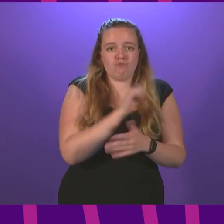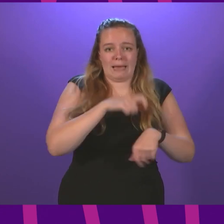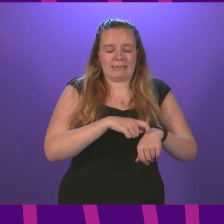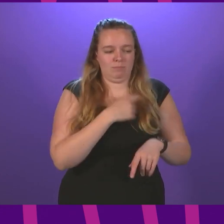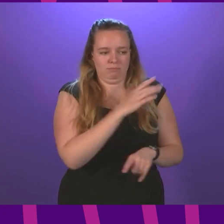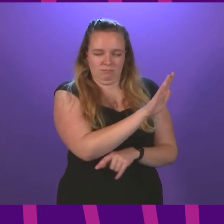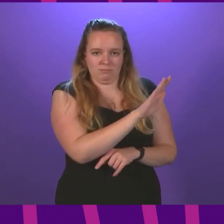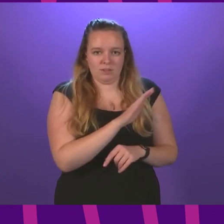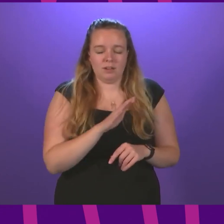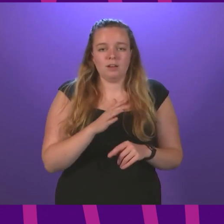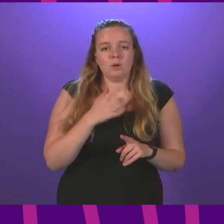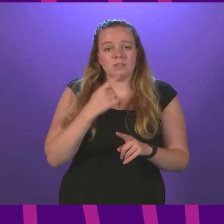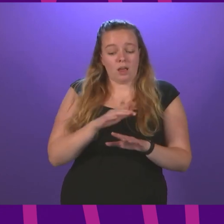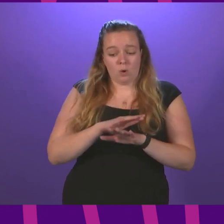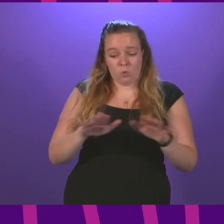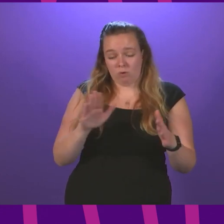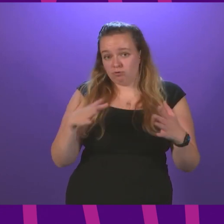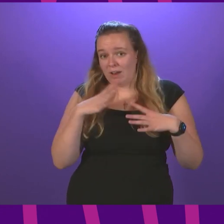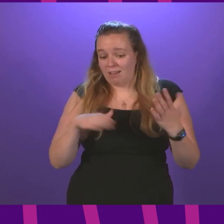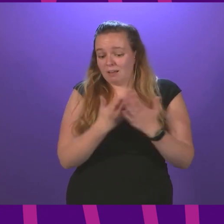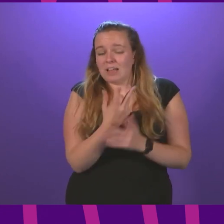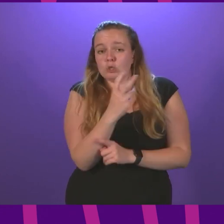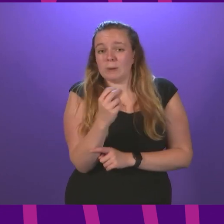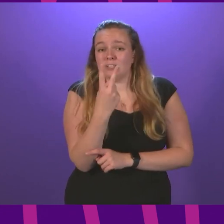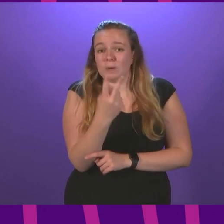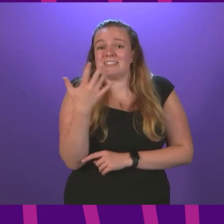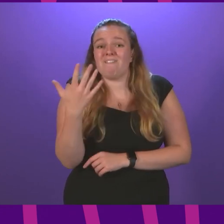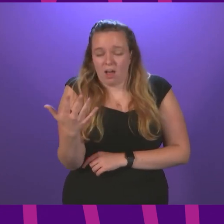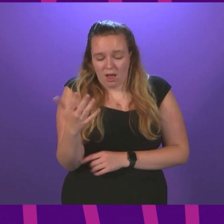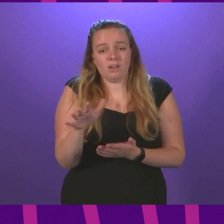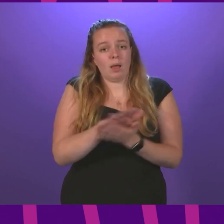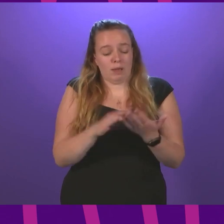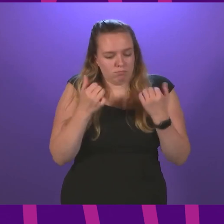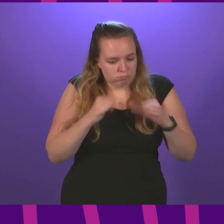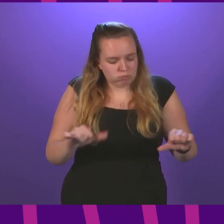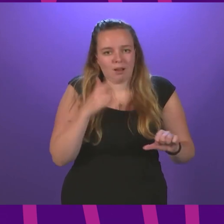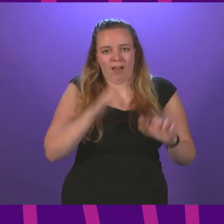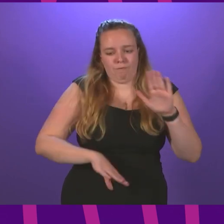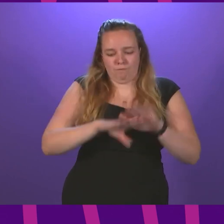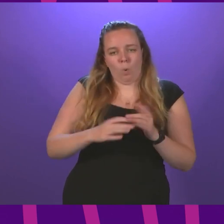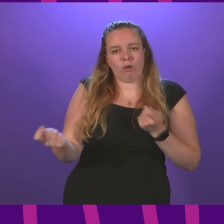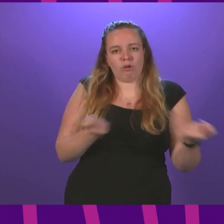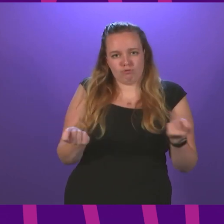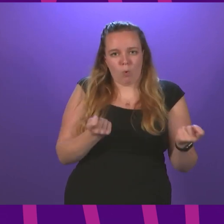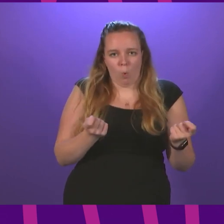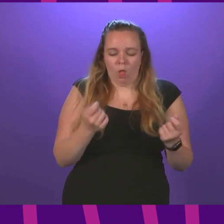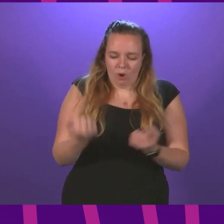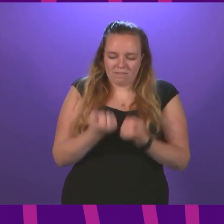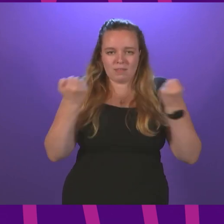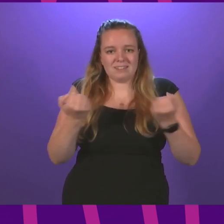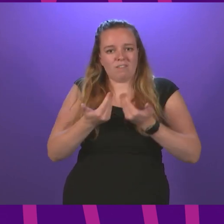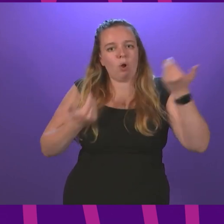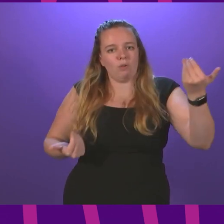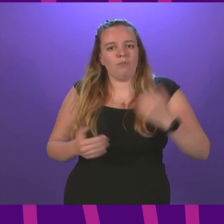won't. In fact, they say it won't be until 2025 before we finally take full control of these devolved powers.